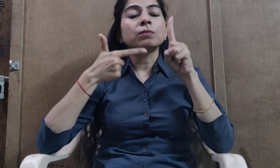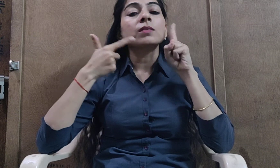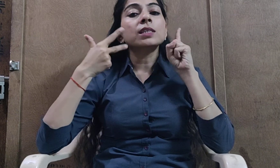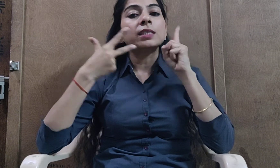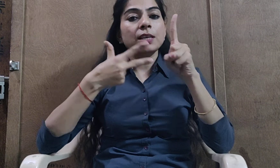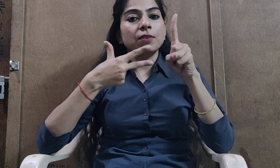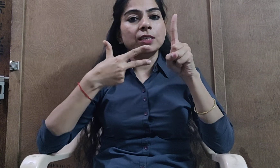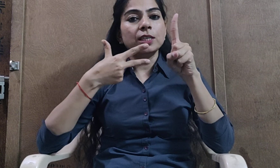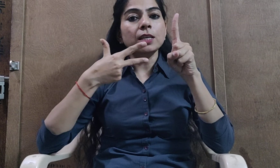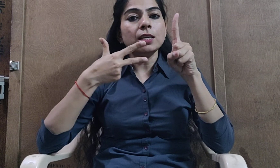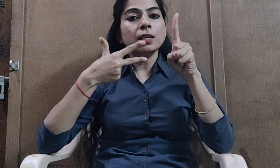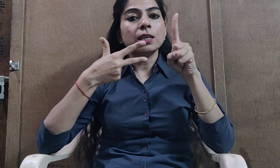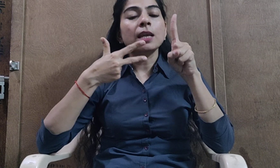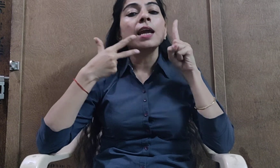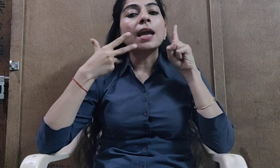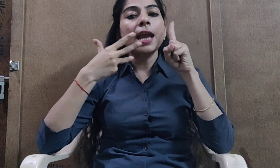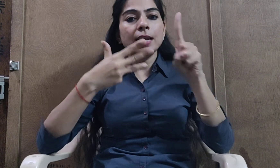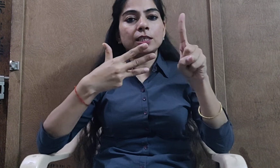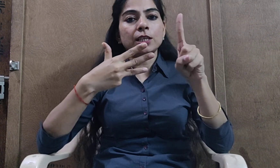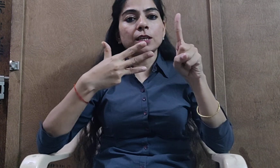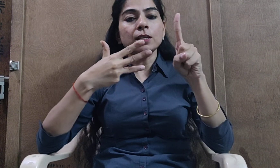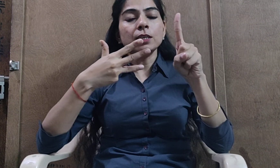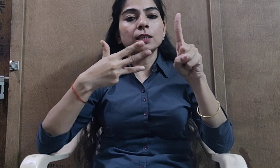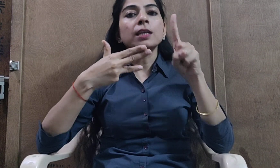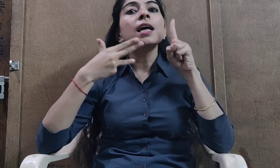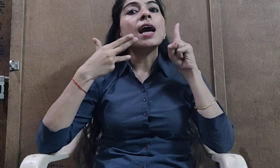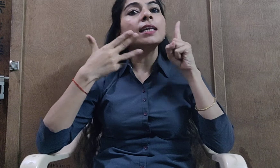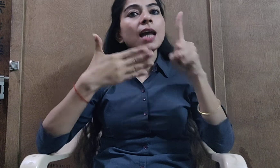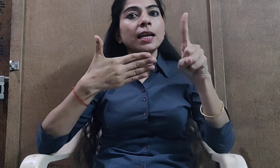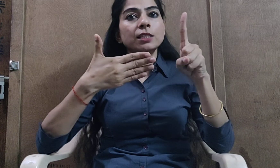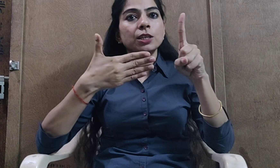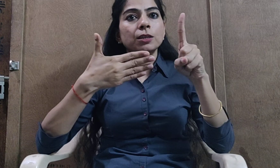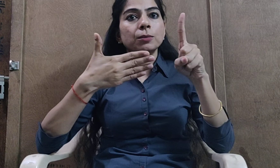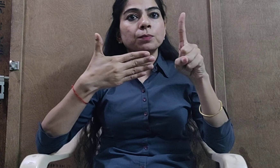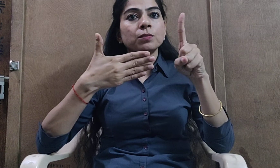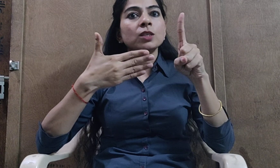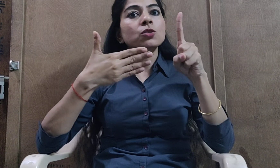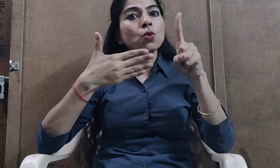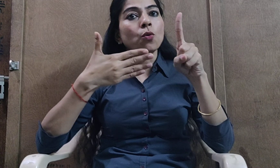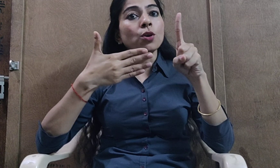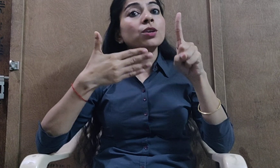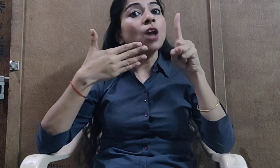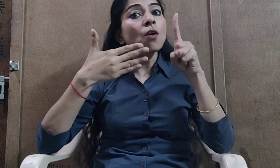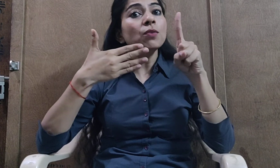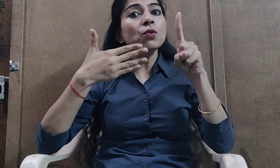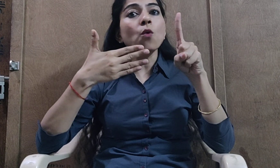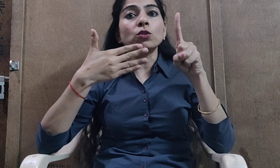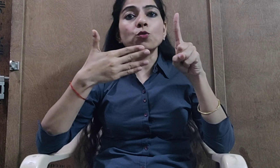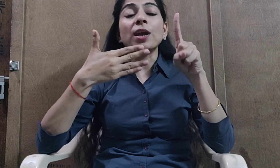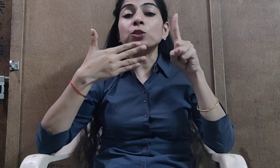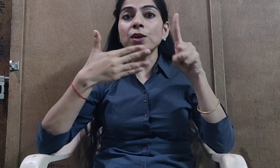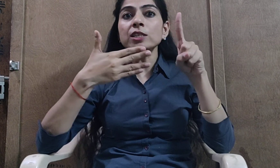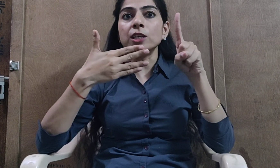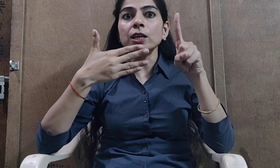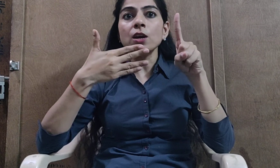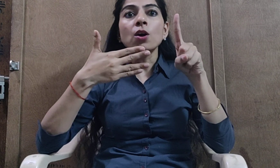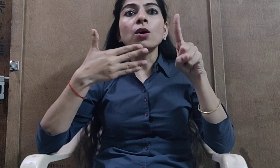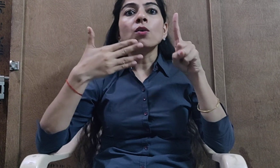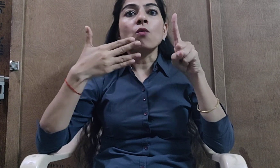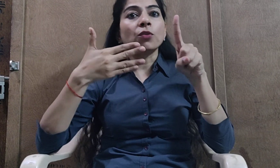17, 18 and 19. So now if you want to make 20 what